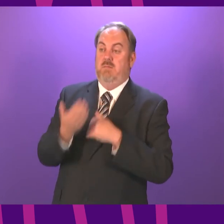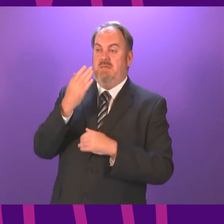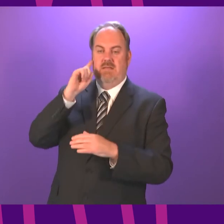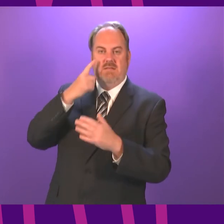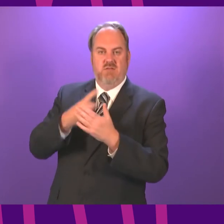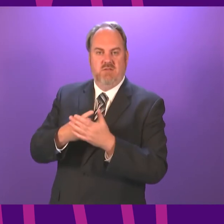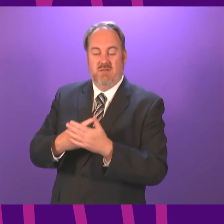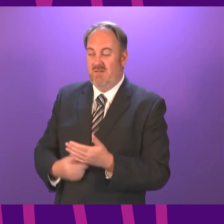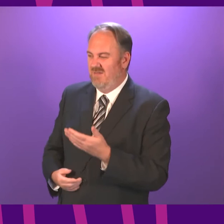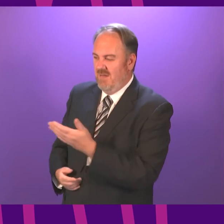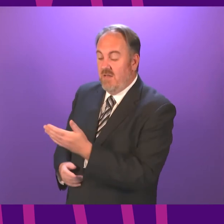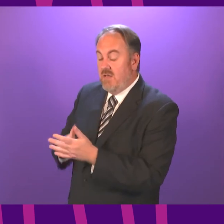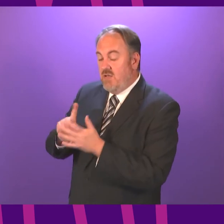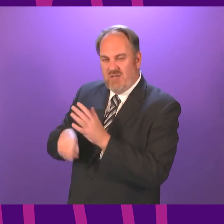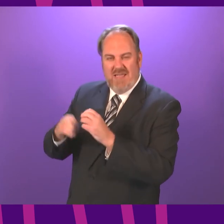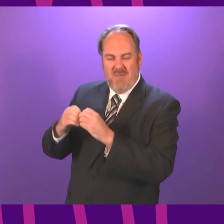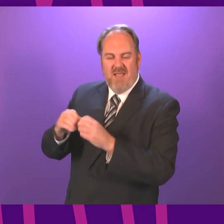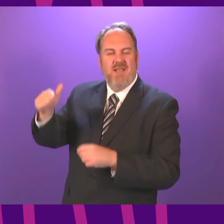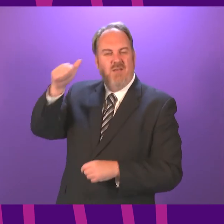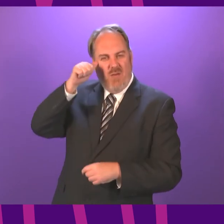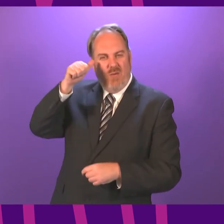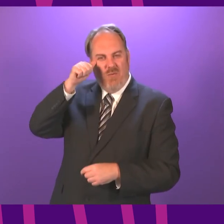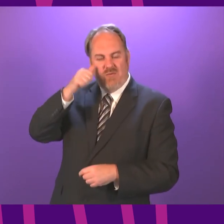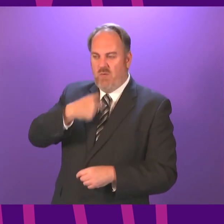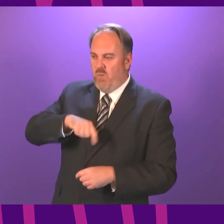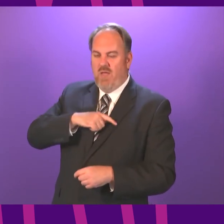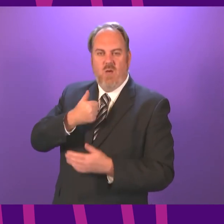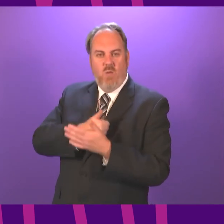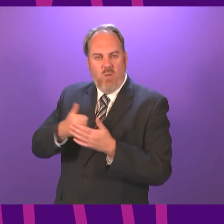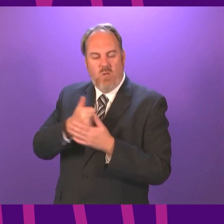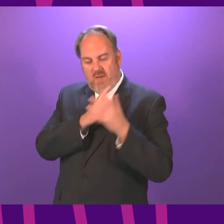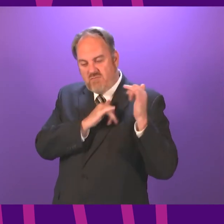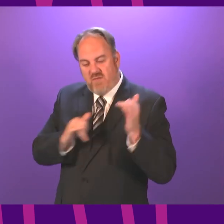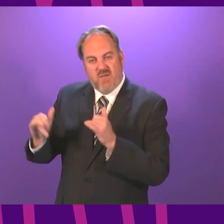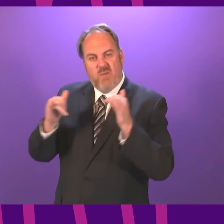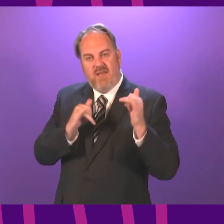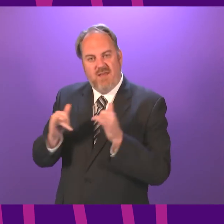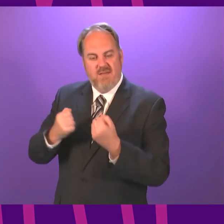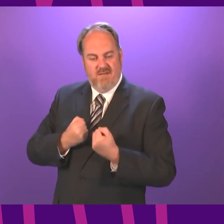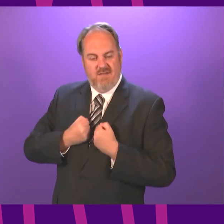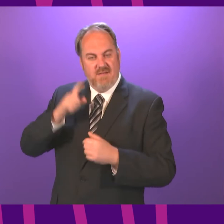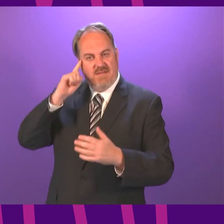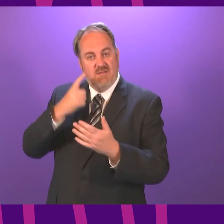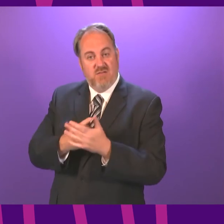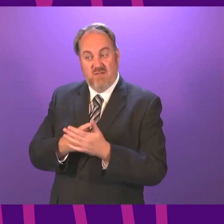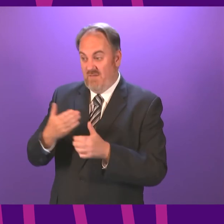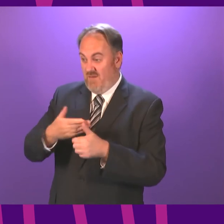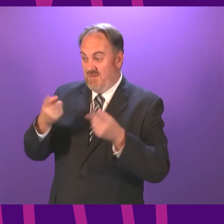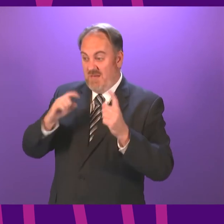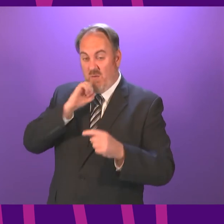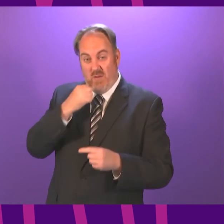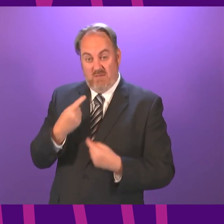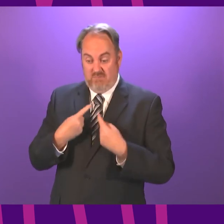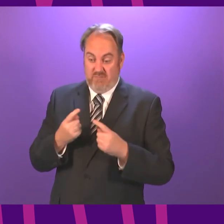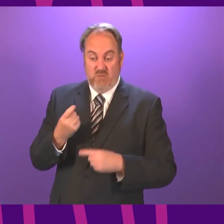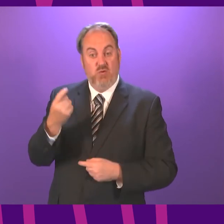As Jackie Bailey knows the Government continues to keep under review business support. The First Minister is going to make a statement in a few moments which will set